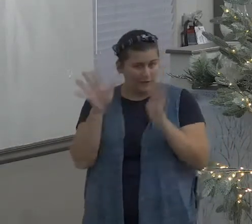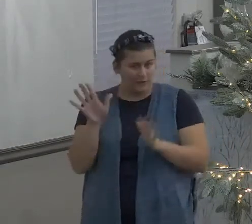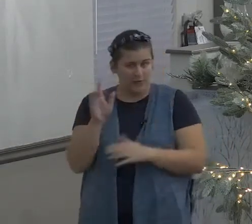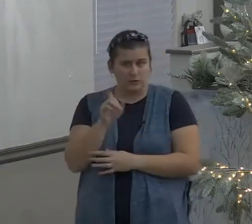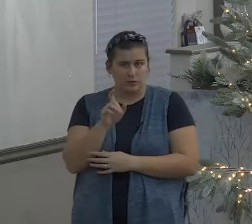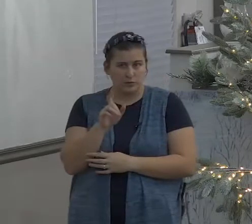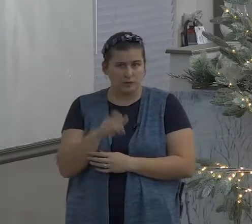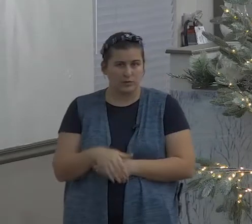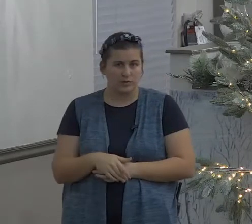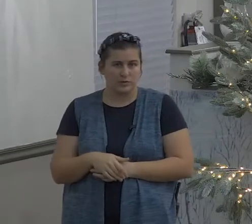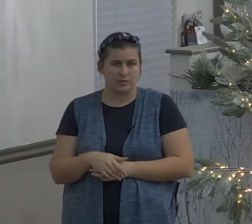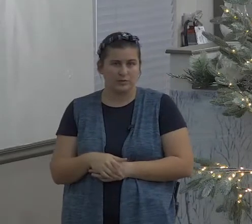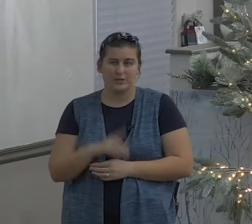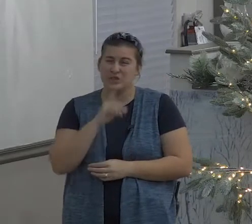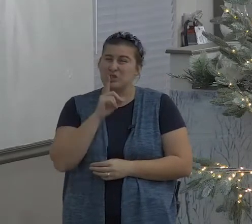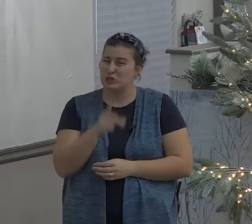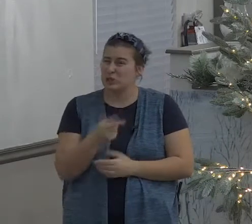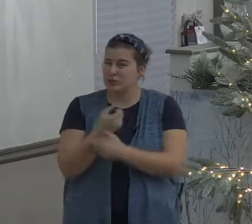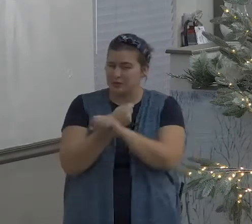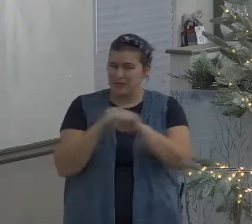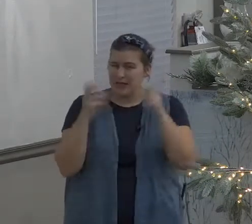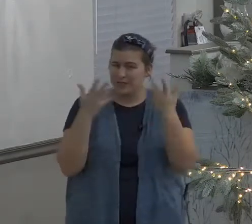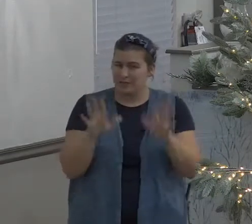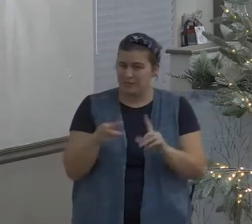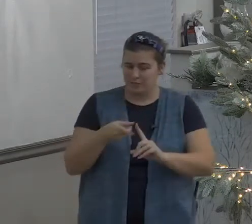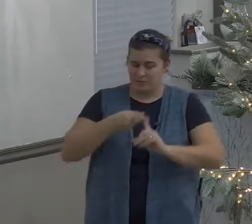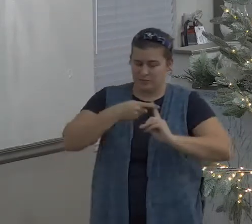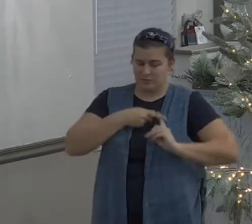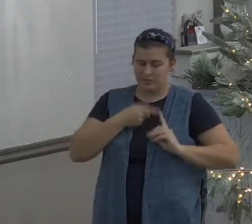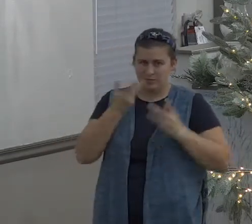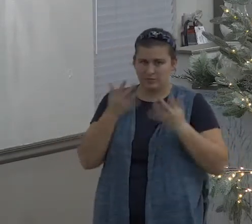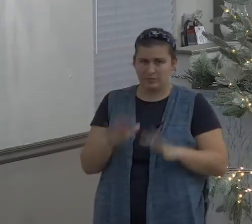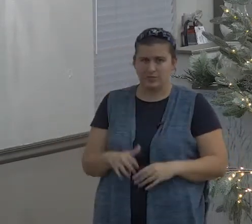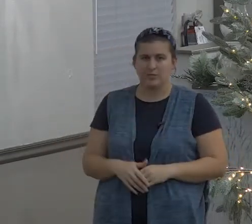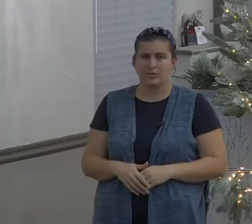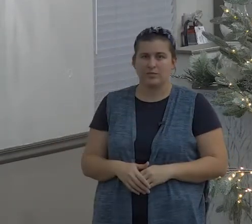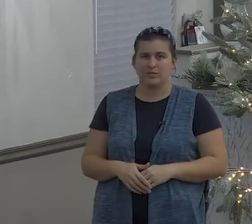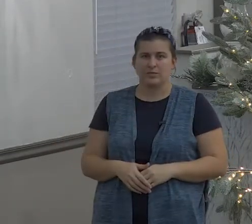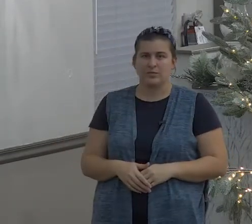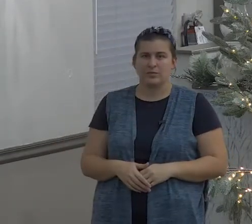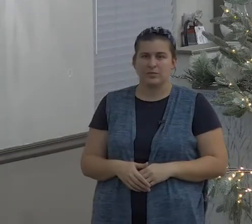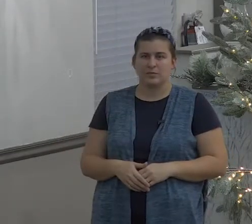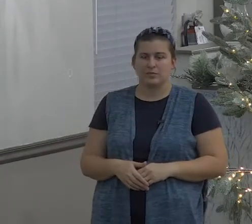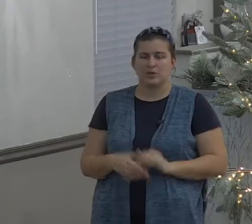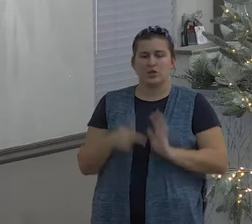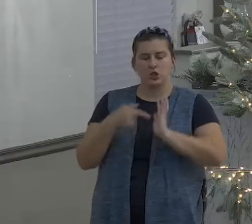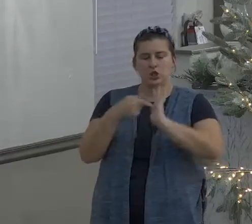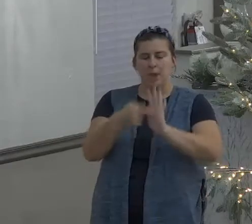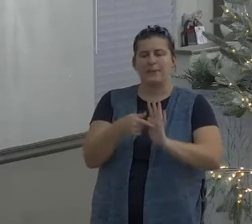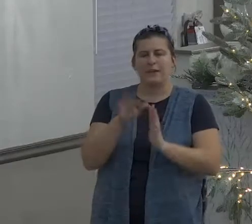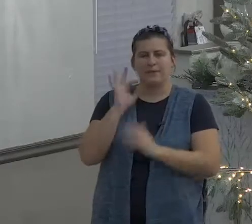we can never lose it and he will never take it away are you saved